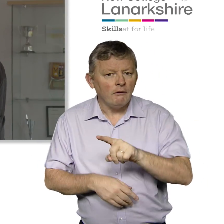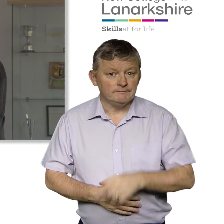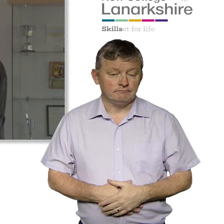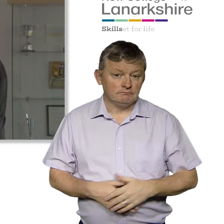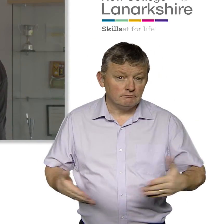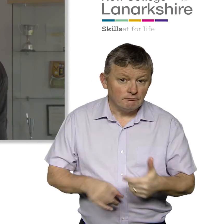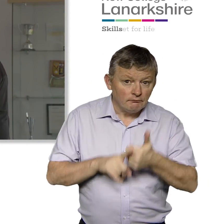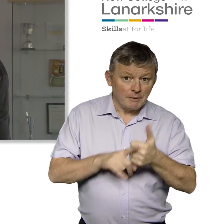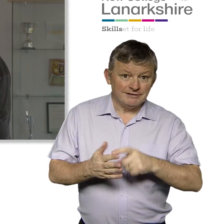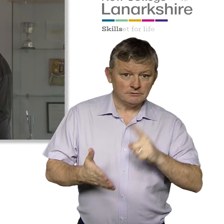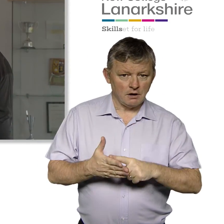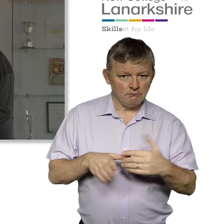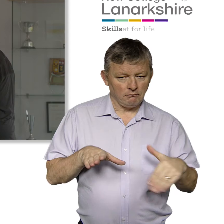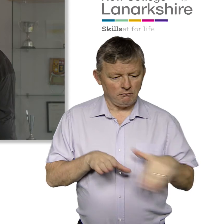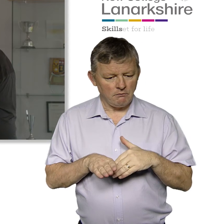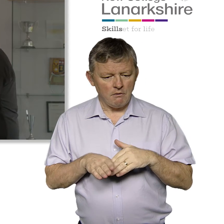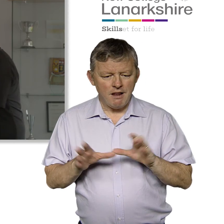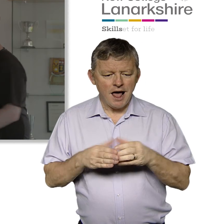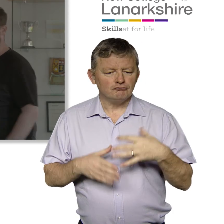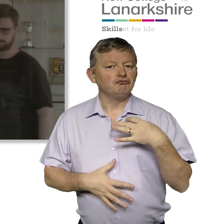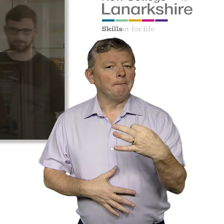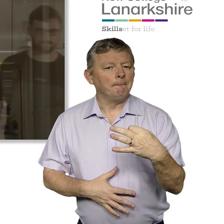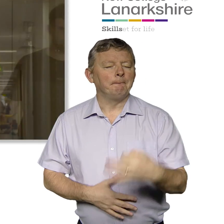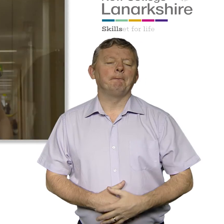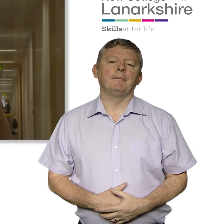Encourage and support BSL users to become class reps